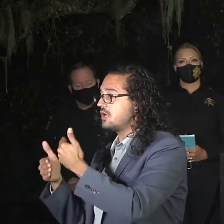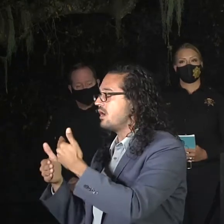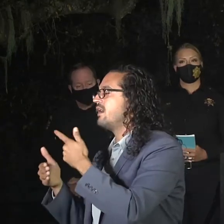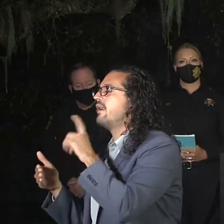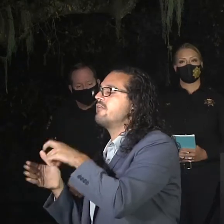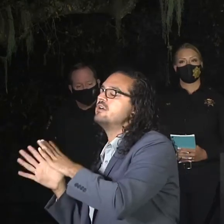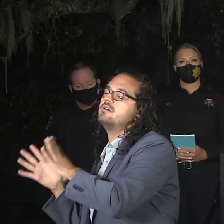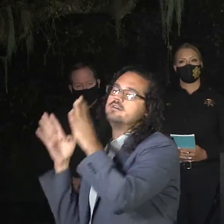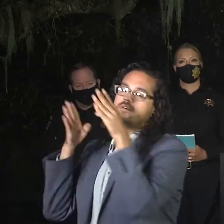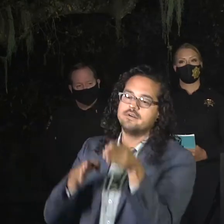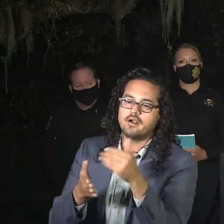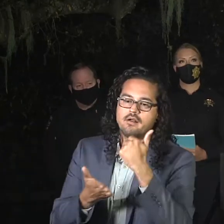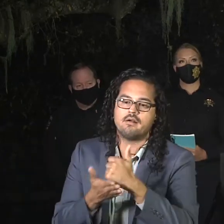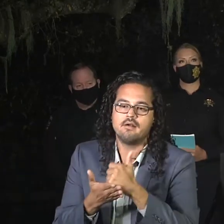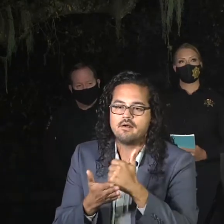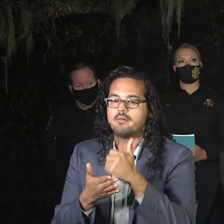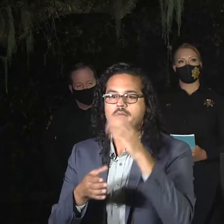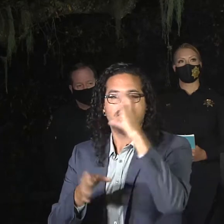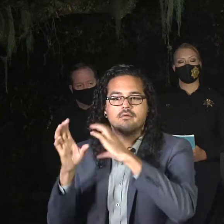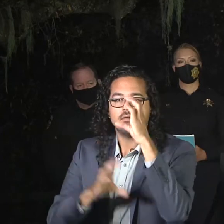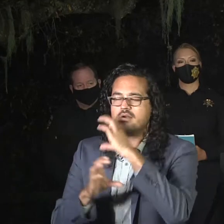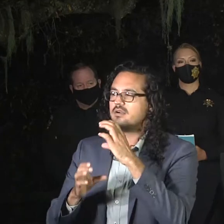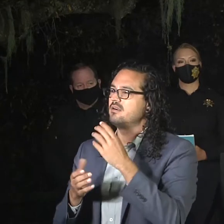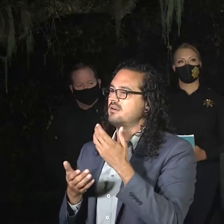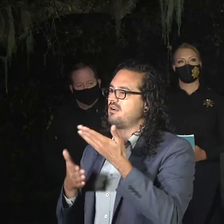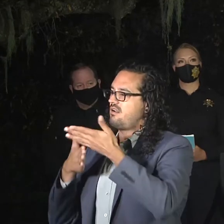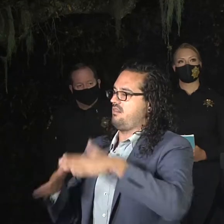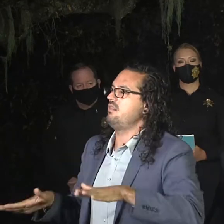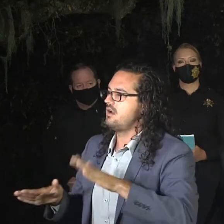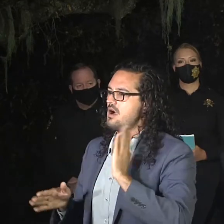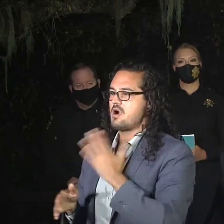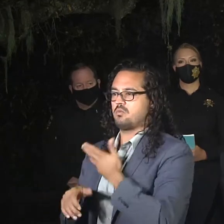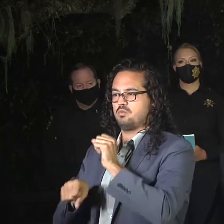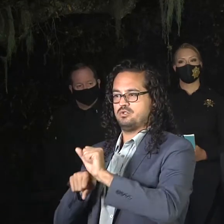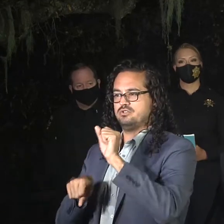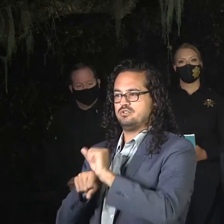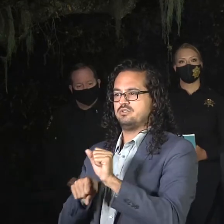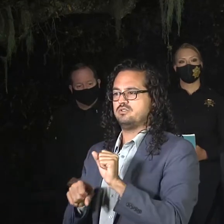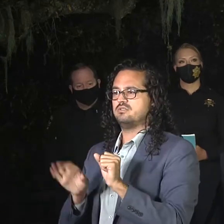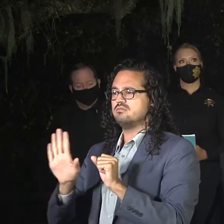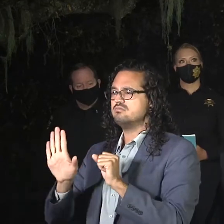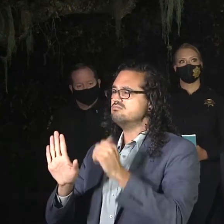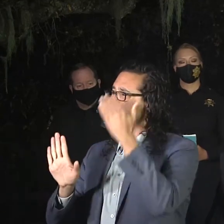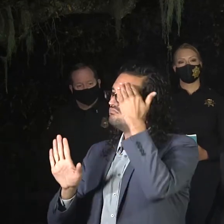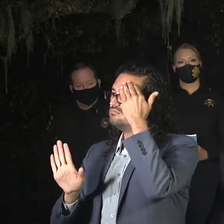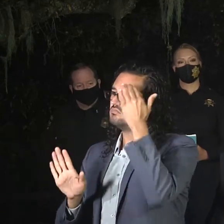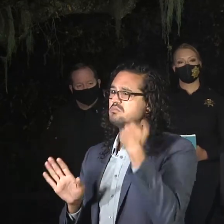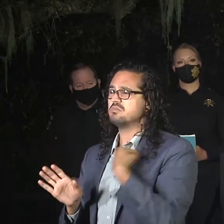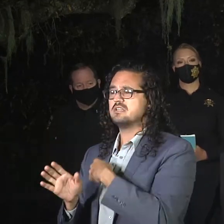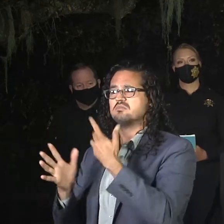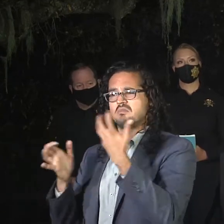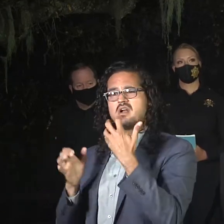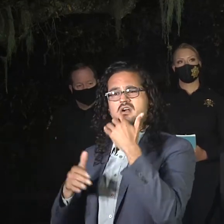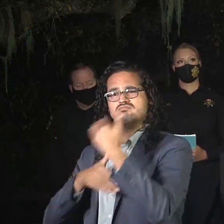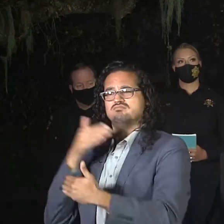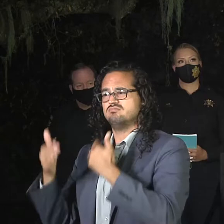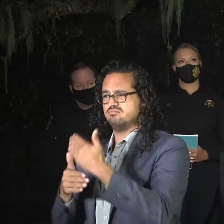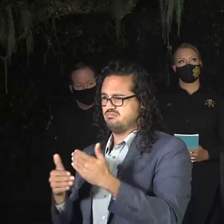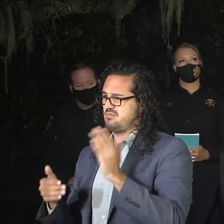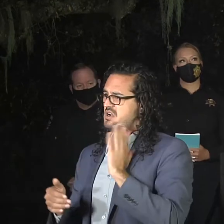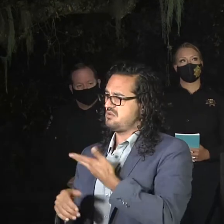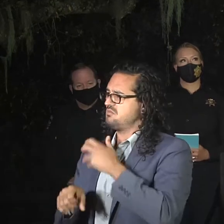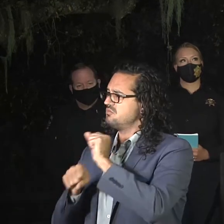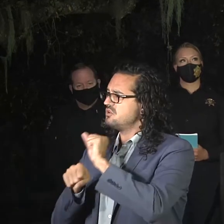you. And in this case, that's exactly what we're going to do. And then that's okay, too. We want to make sure this person is okay. I just want to discourage people from from from